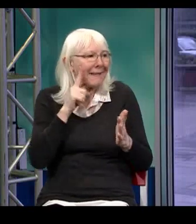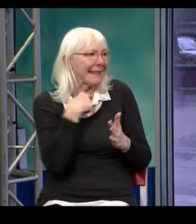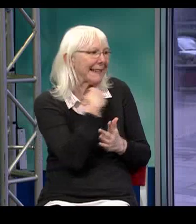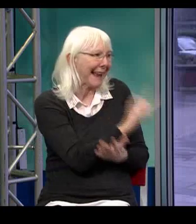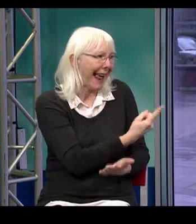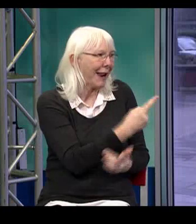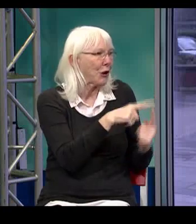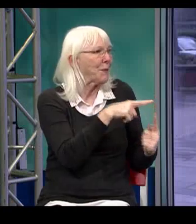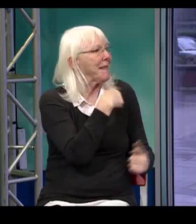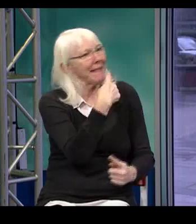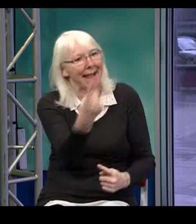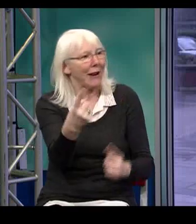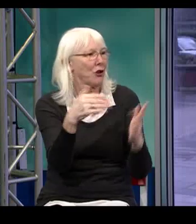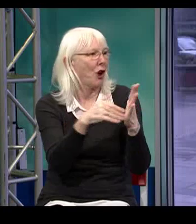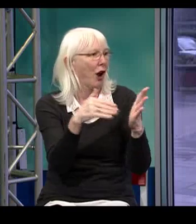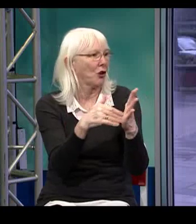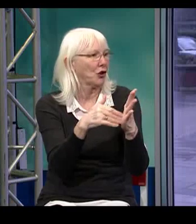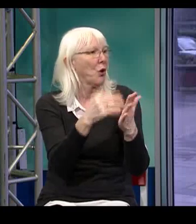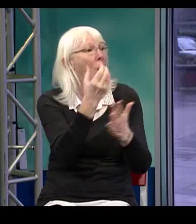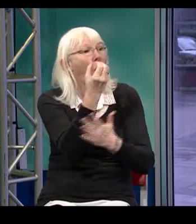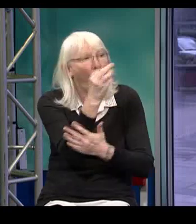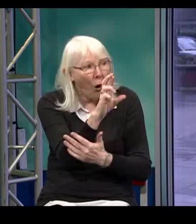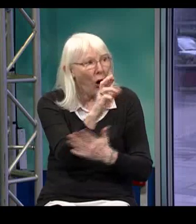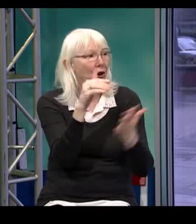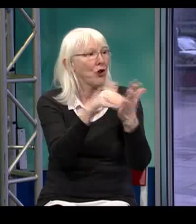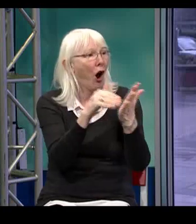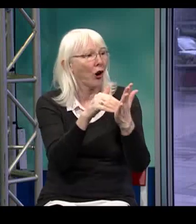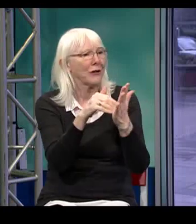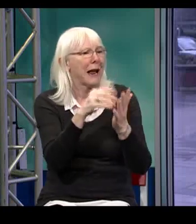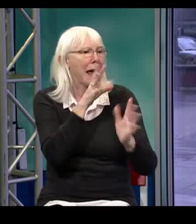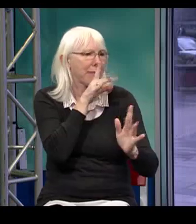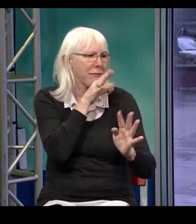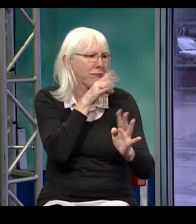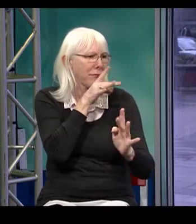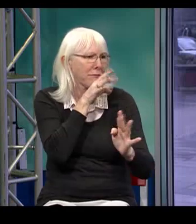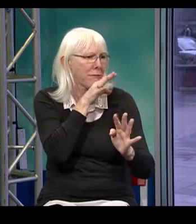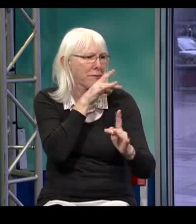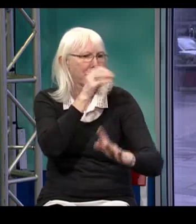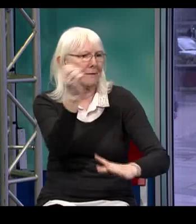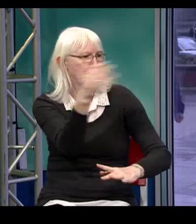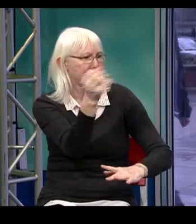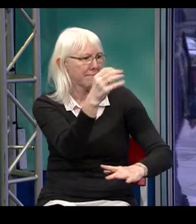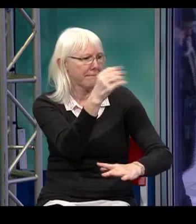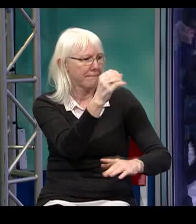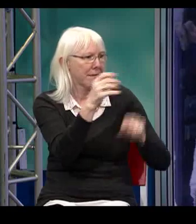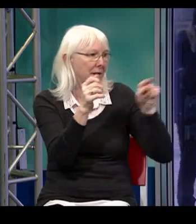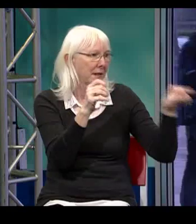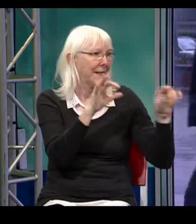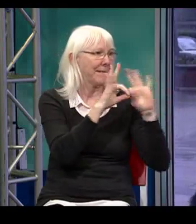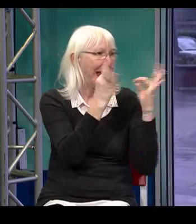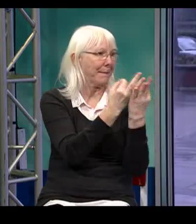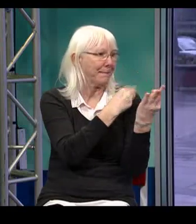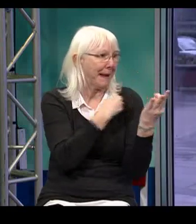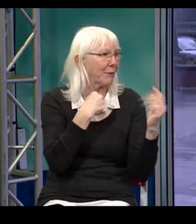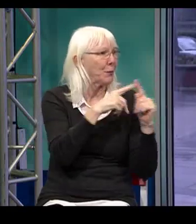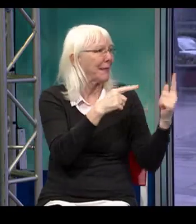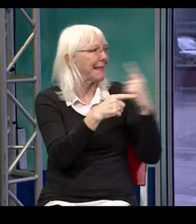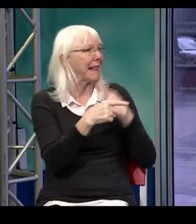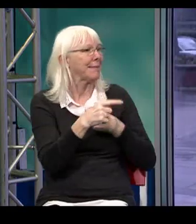the family members would not have the ability to express the whole message, or the doctor would speak fully